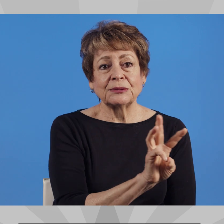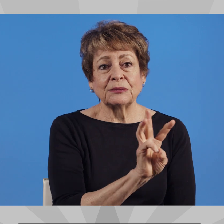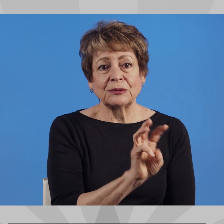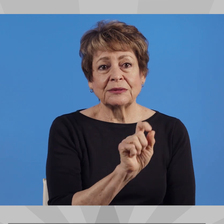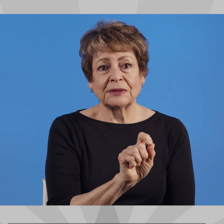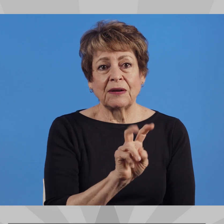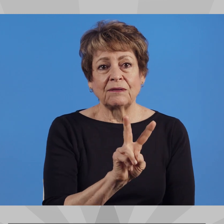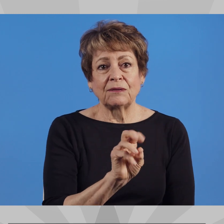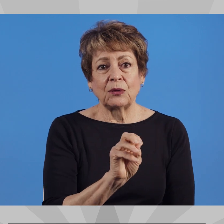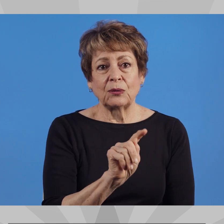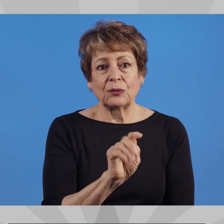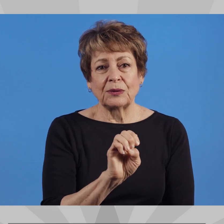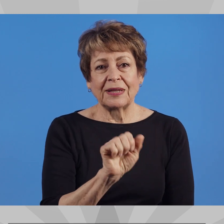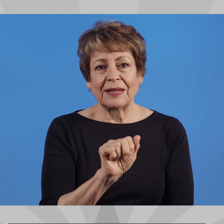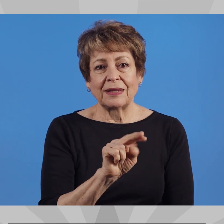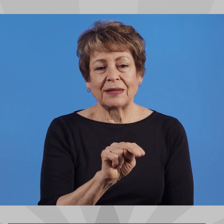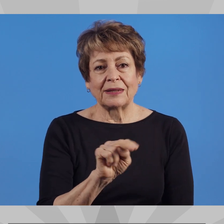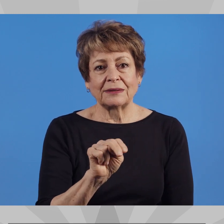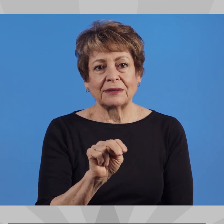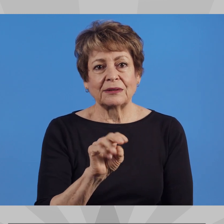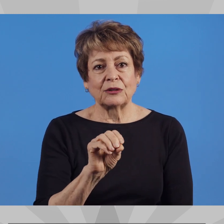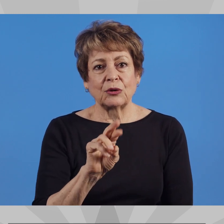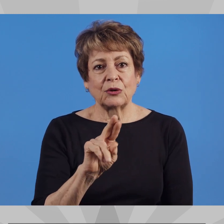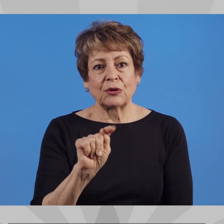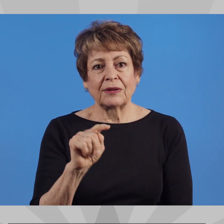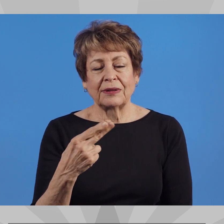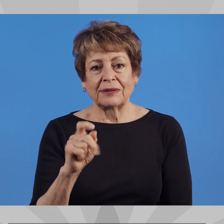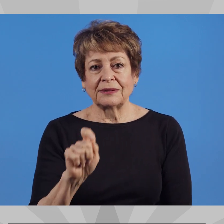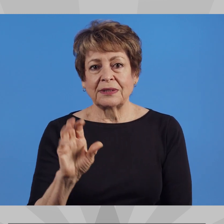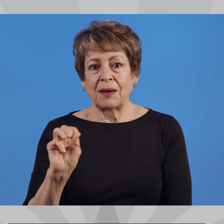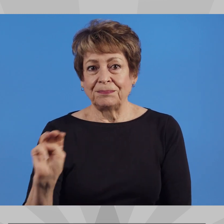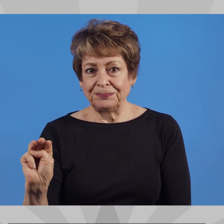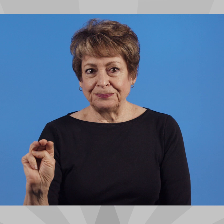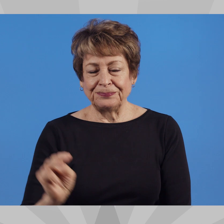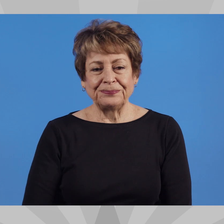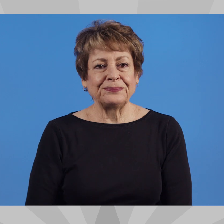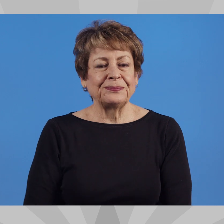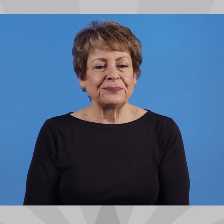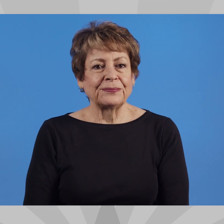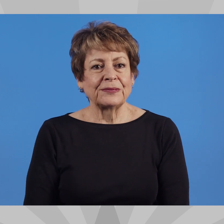Website www.voteannaorth.com